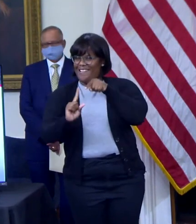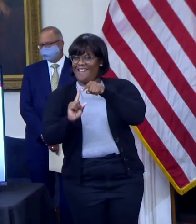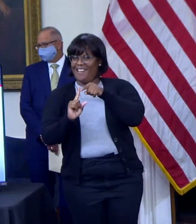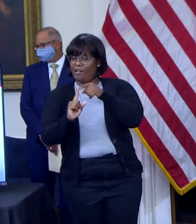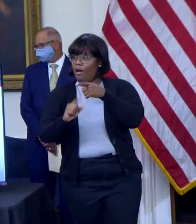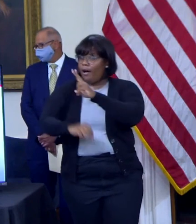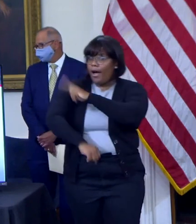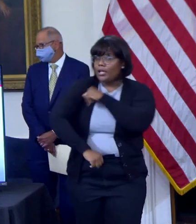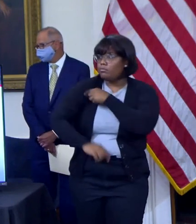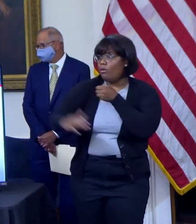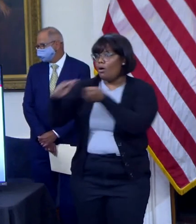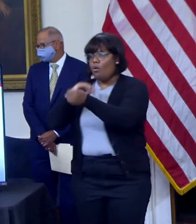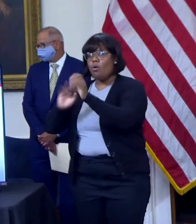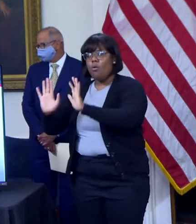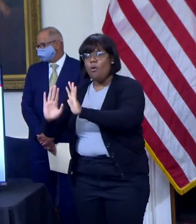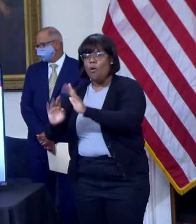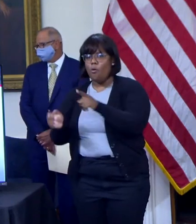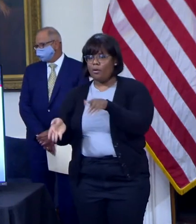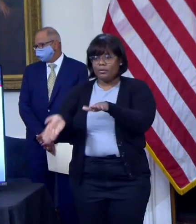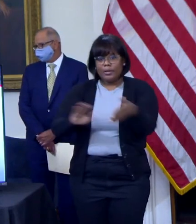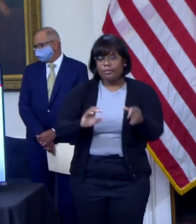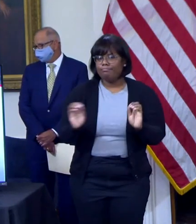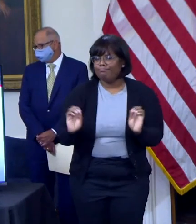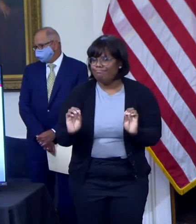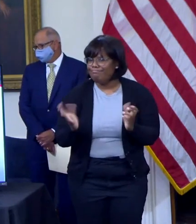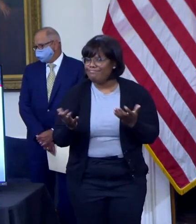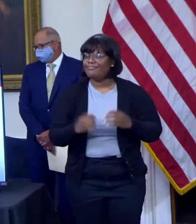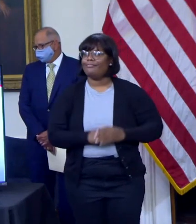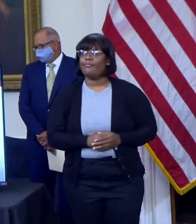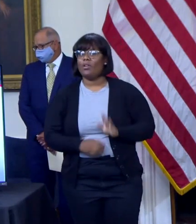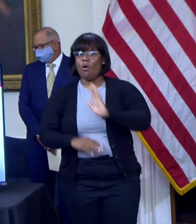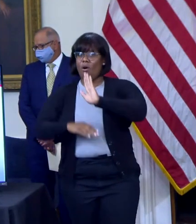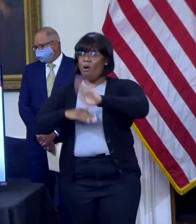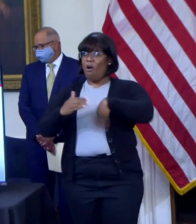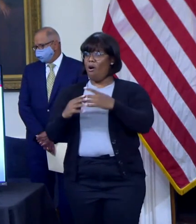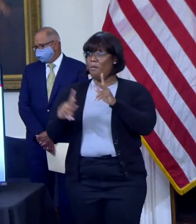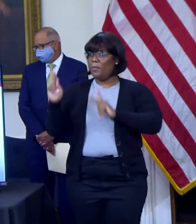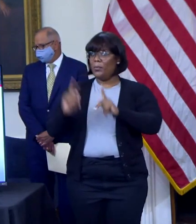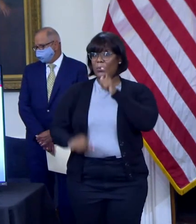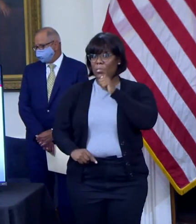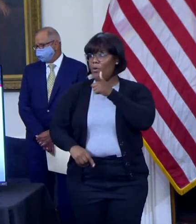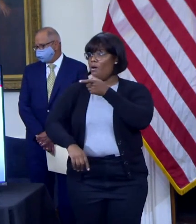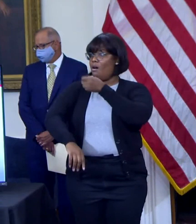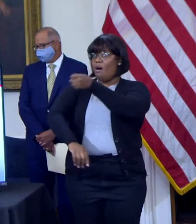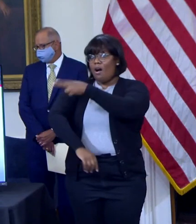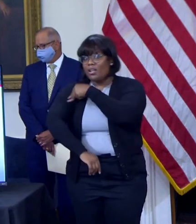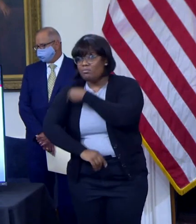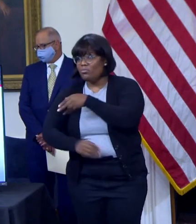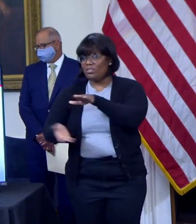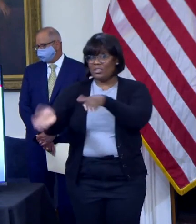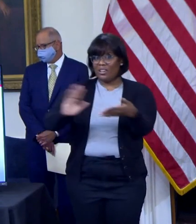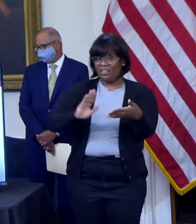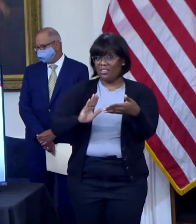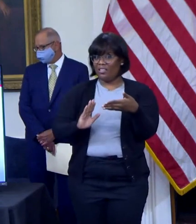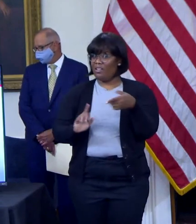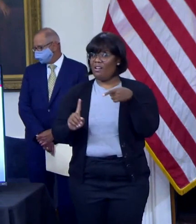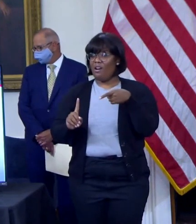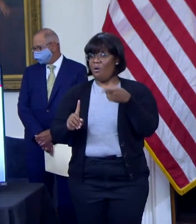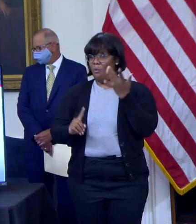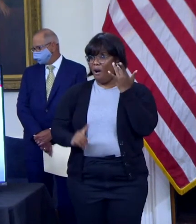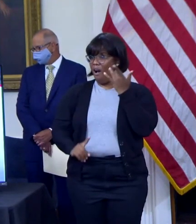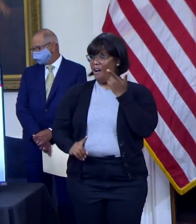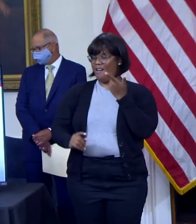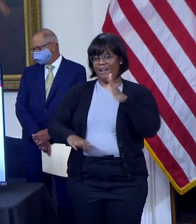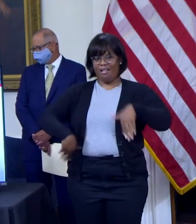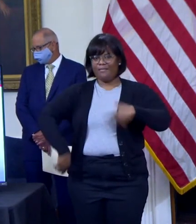hospitalized or dying from COVID-19 in Maryland is unvaccinated. The vaccines are very